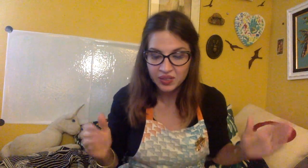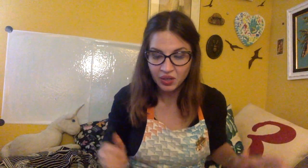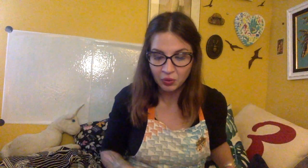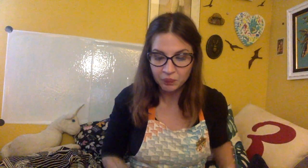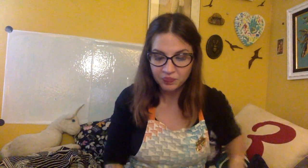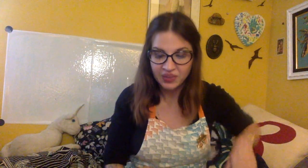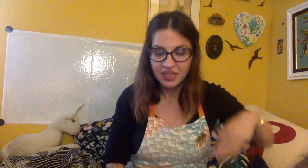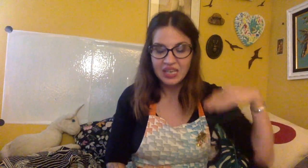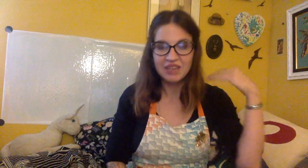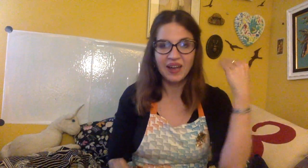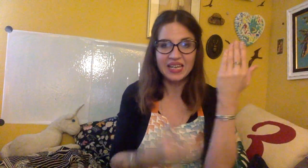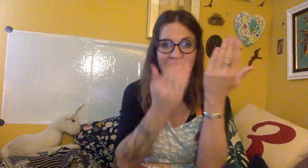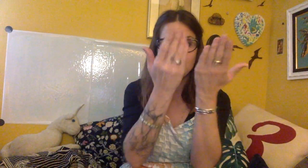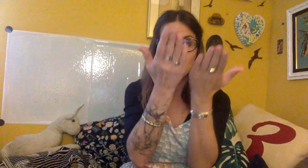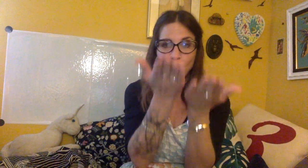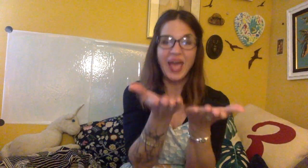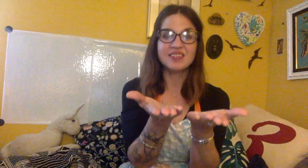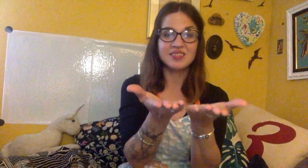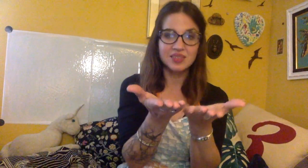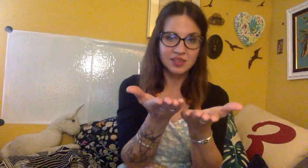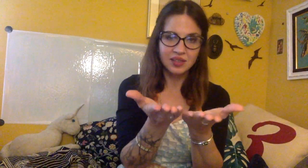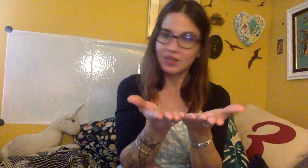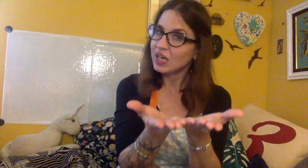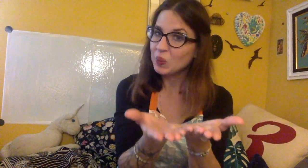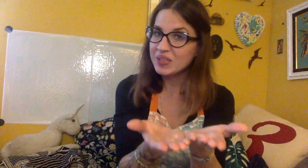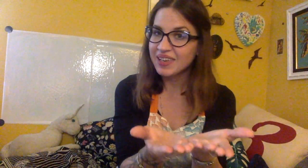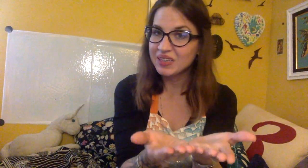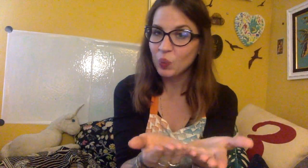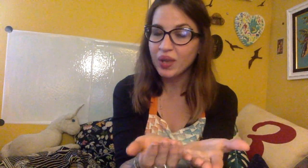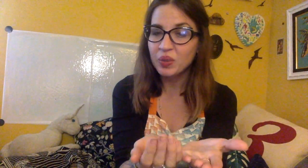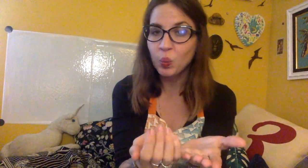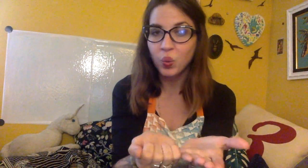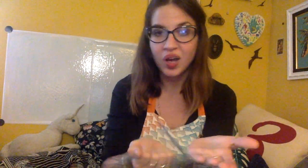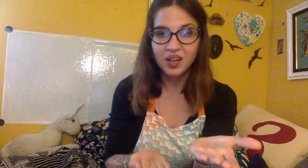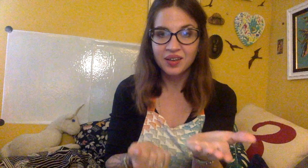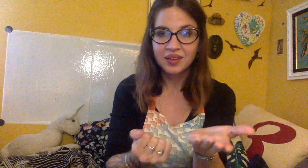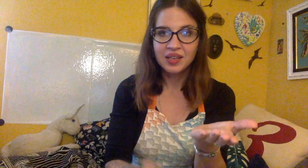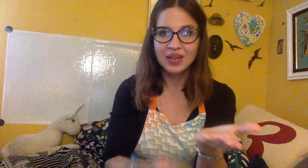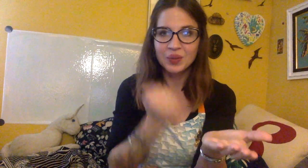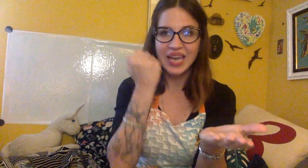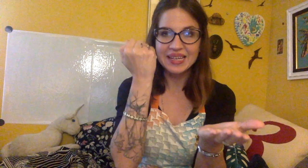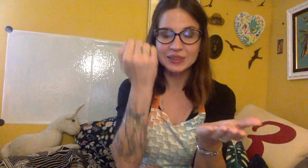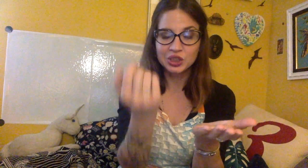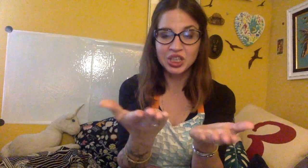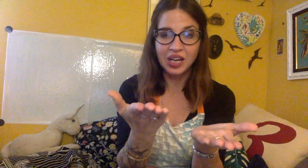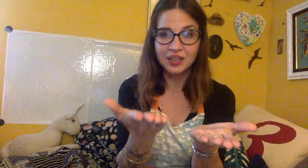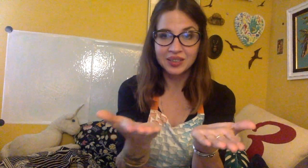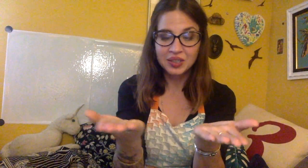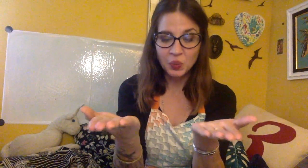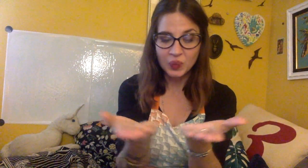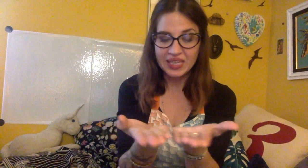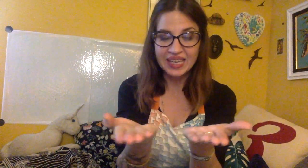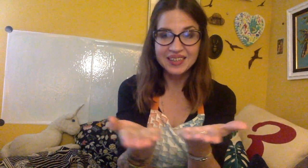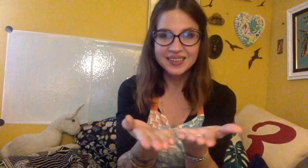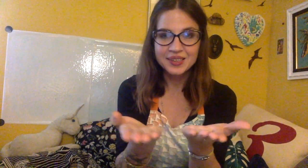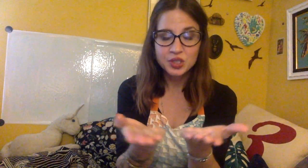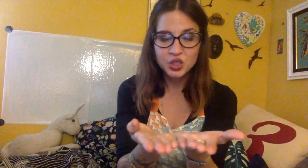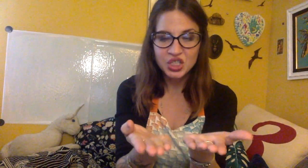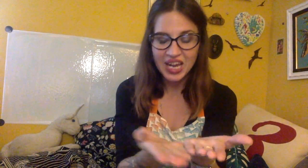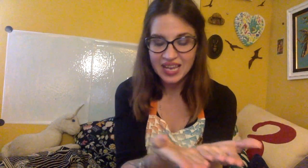go. If I give you west and we take away the w and we add a chuh, we get chest.